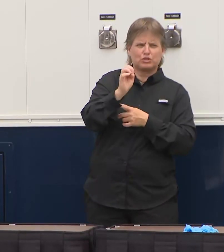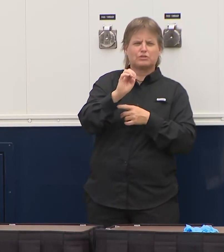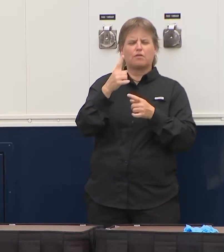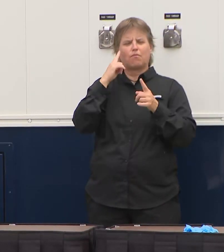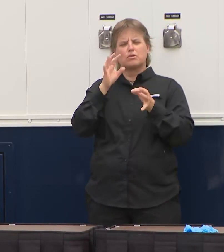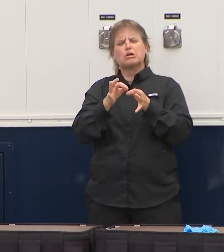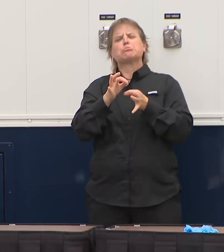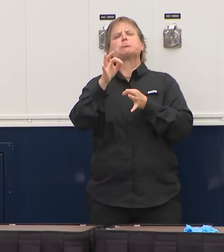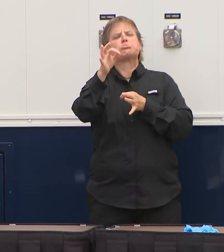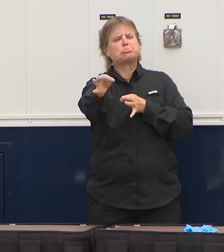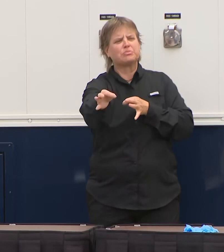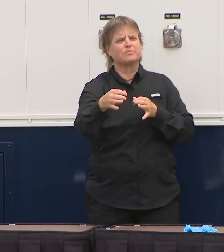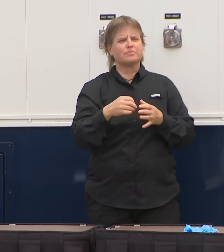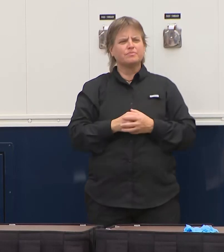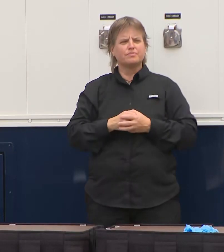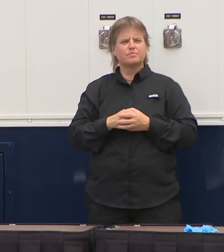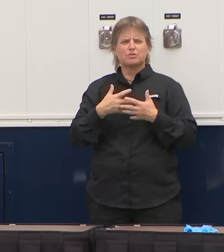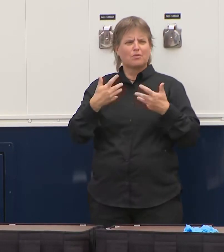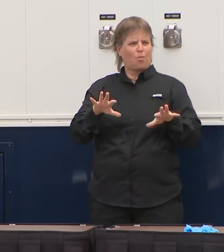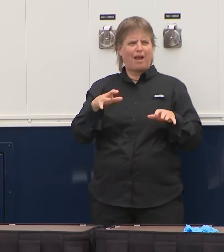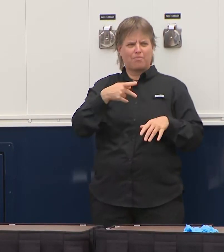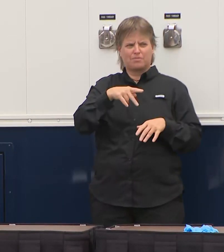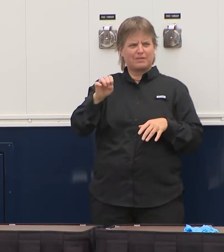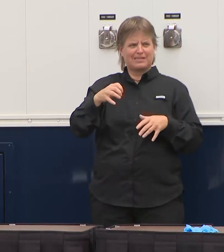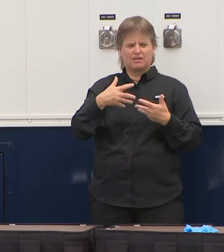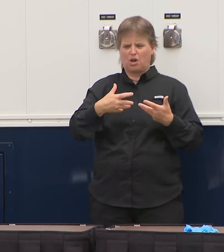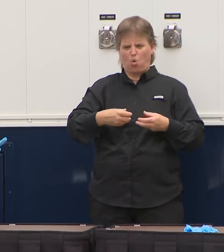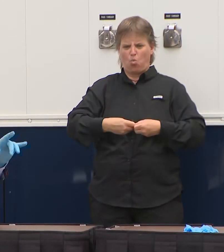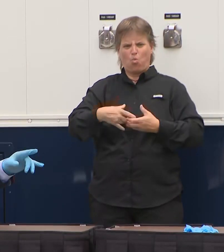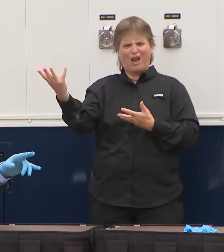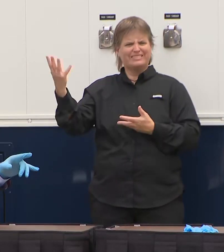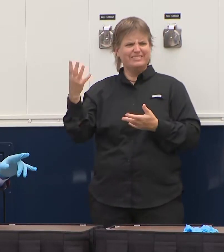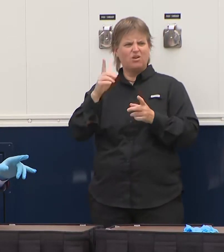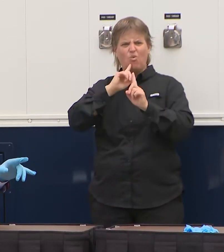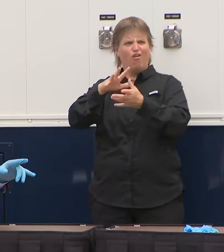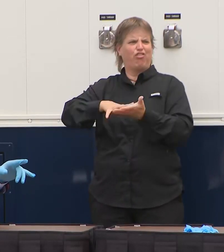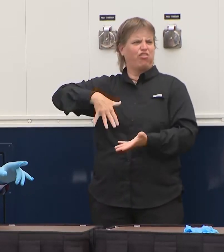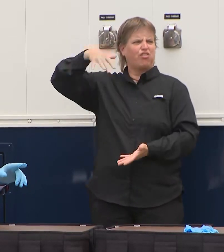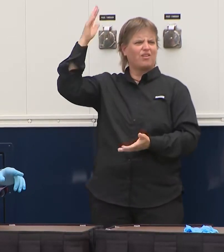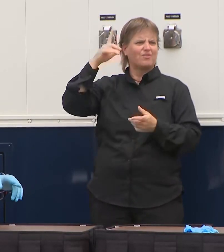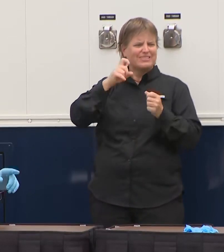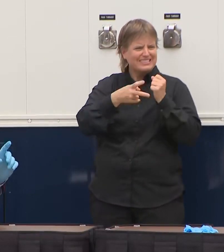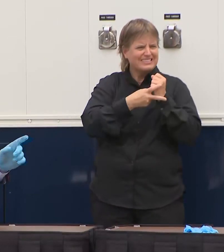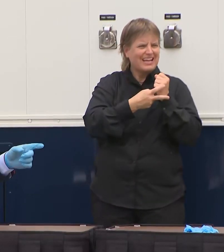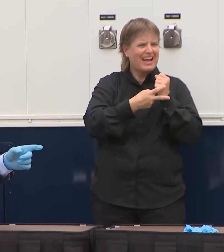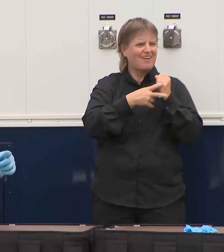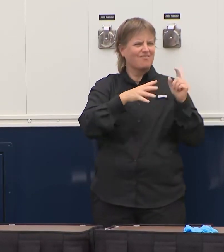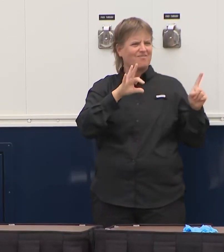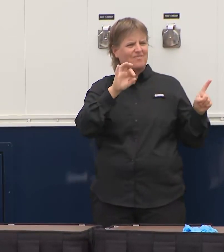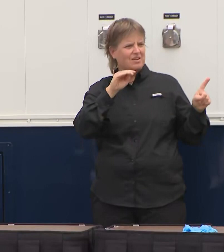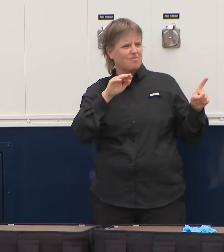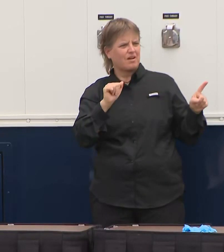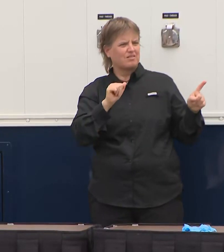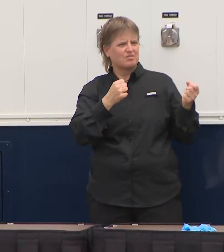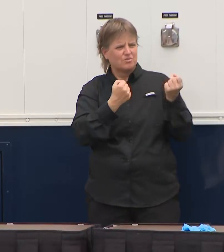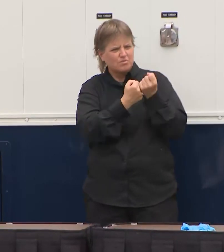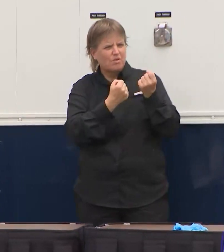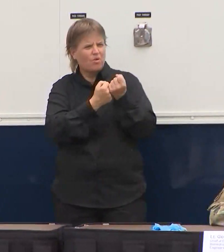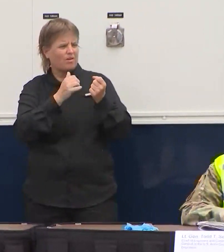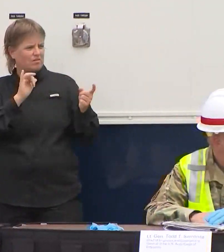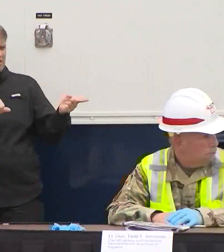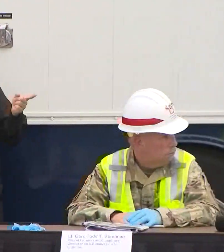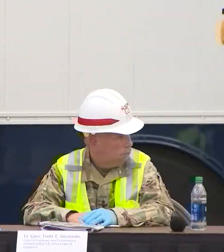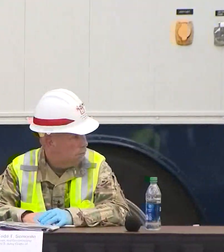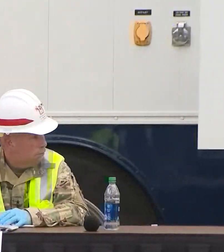We just didn't want PPE being burned. So we've done a lot to really conserve that. And Jared's been really great in fighting for that. So you want to tell about what we've done?